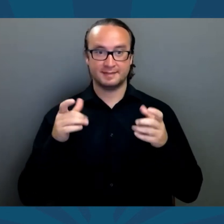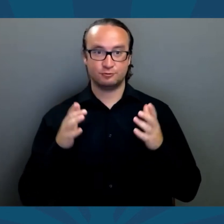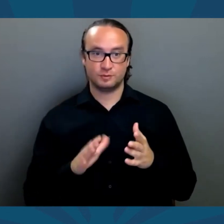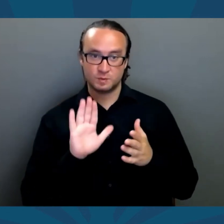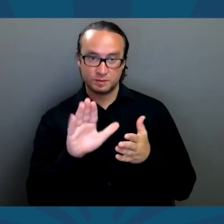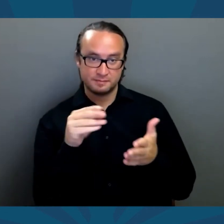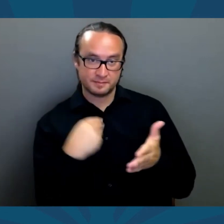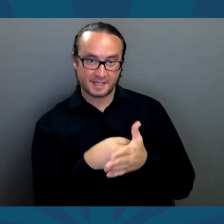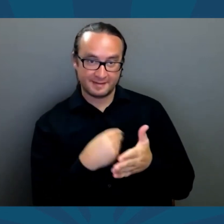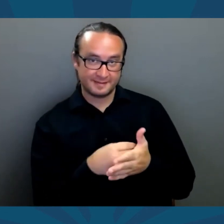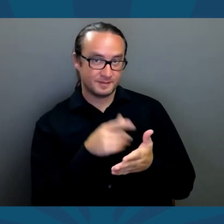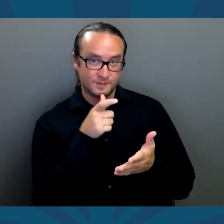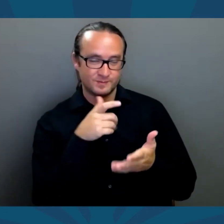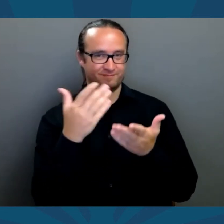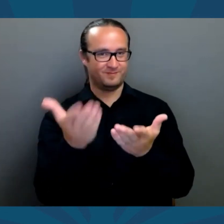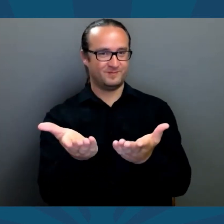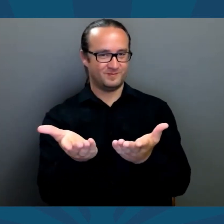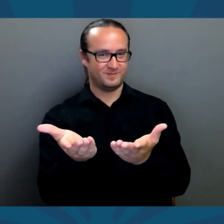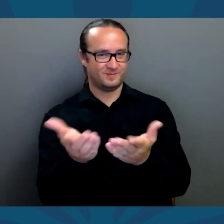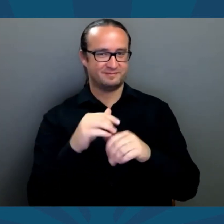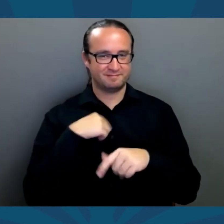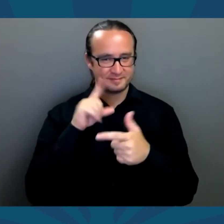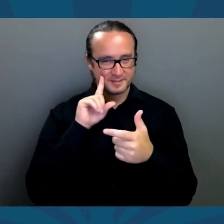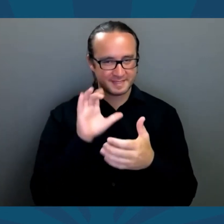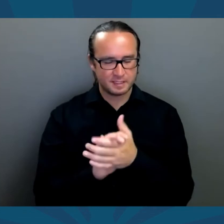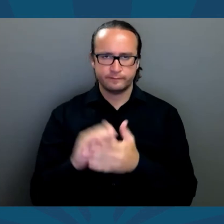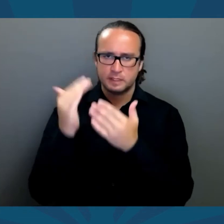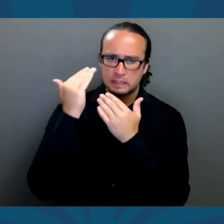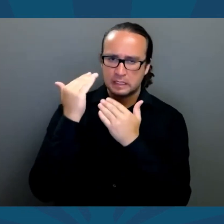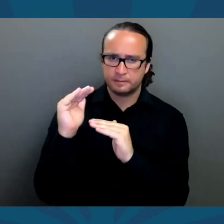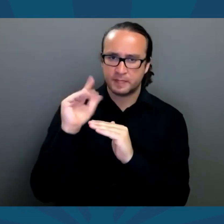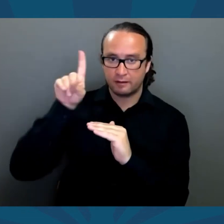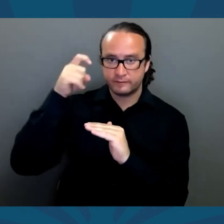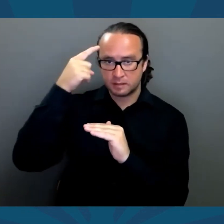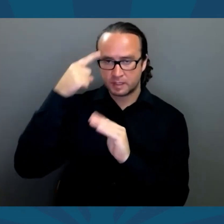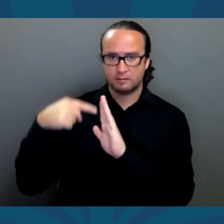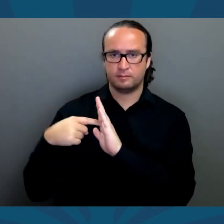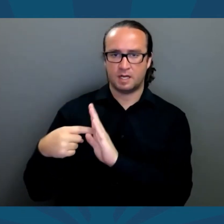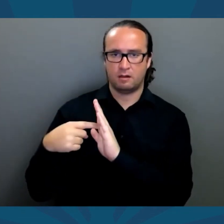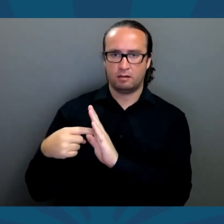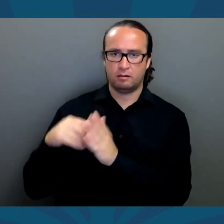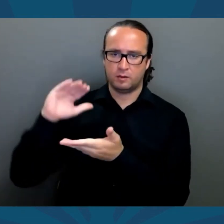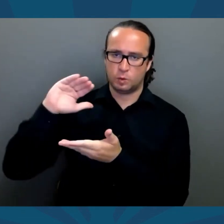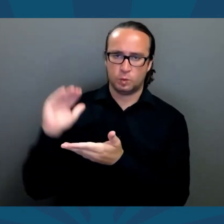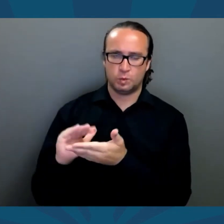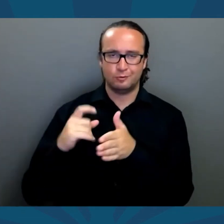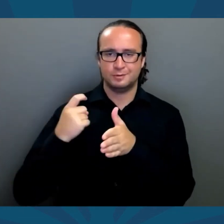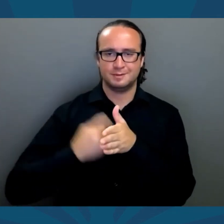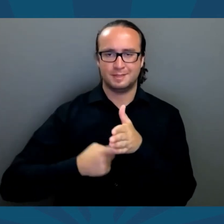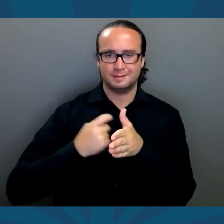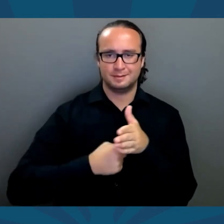I understand the best manager of your money is you, and I believe in a limited